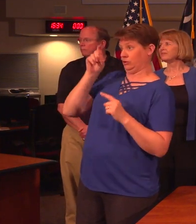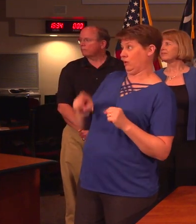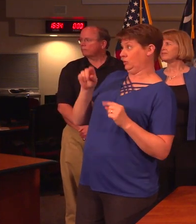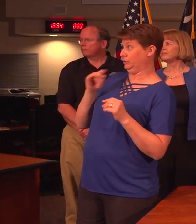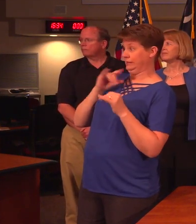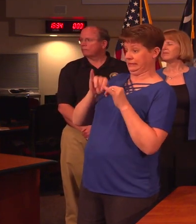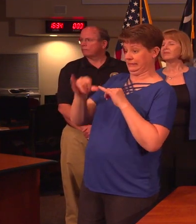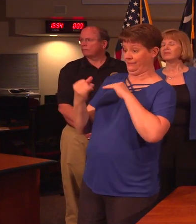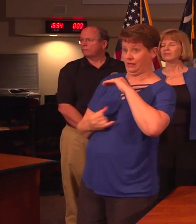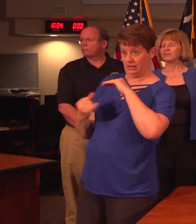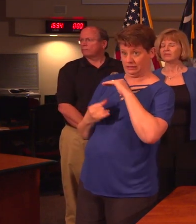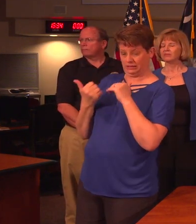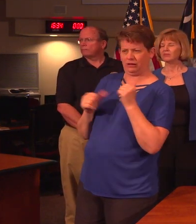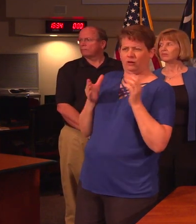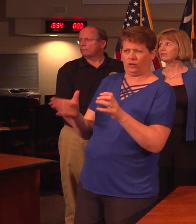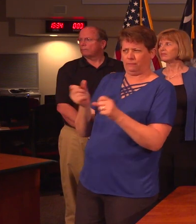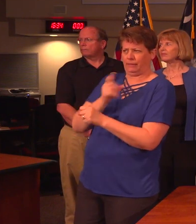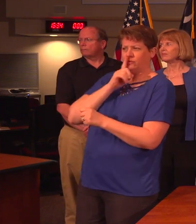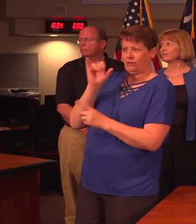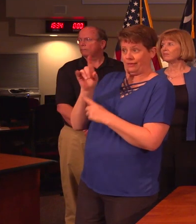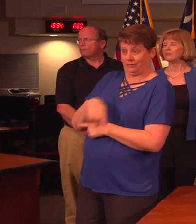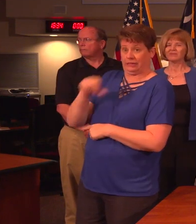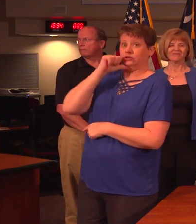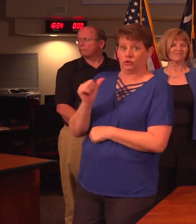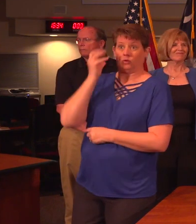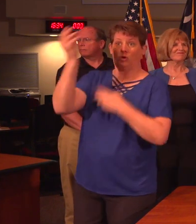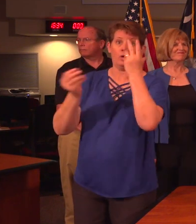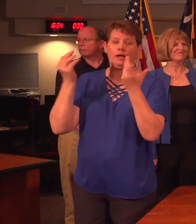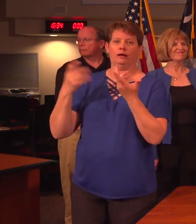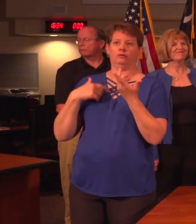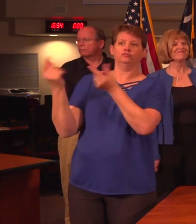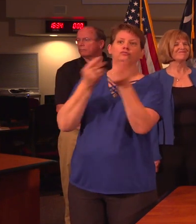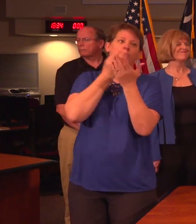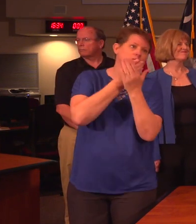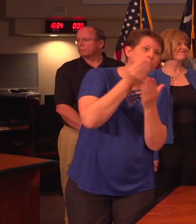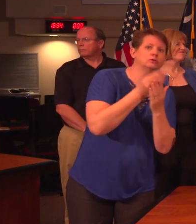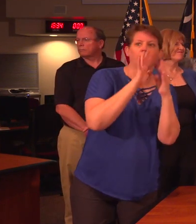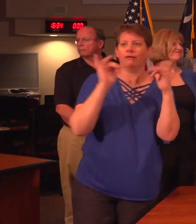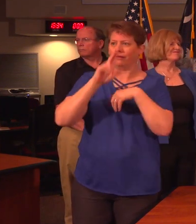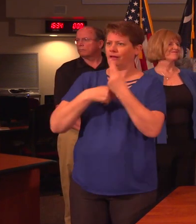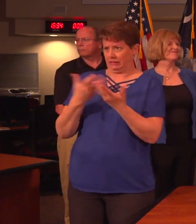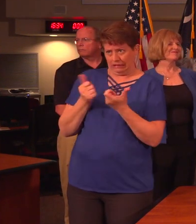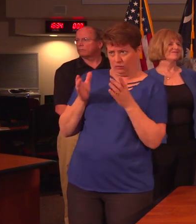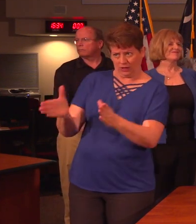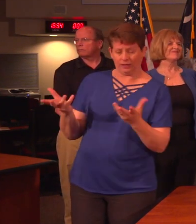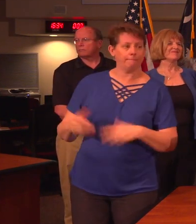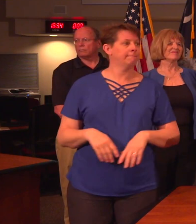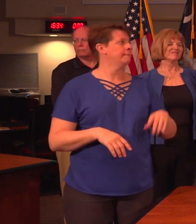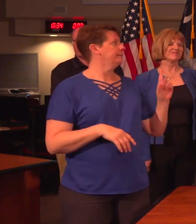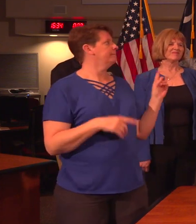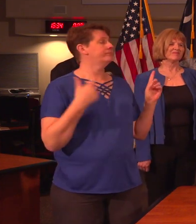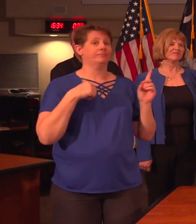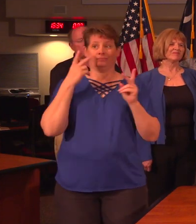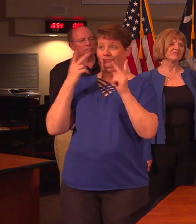be self-isolating, is there any way to ensure that they don't go out, run errands, do grocery shopping, things like that? As cases